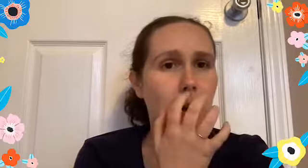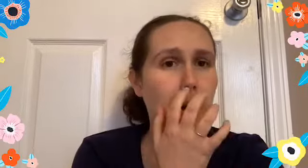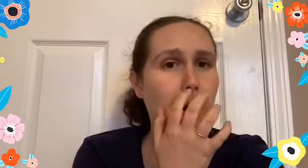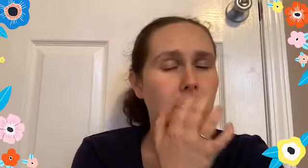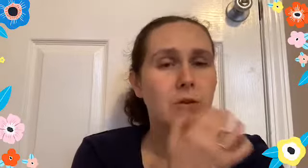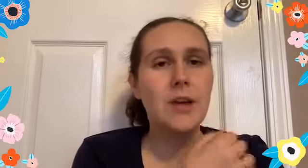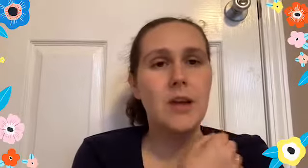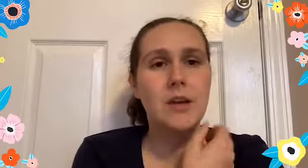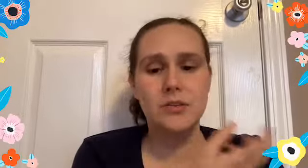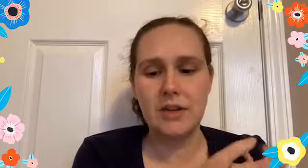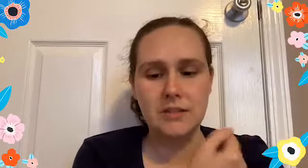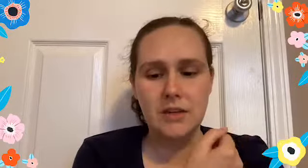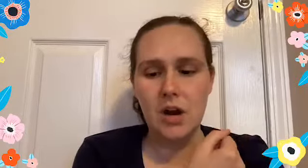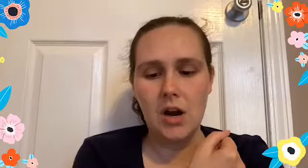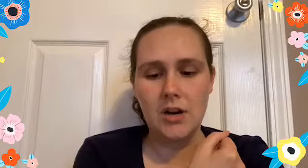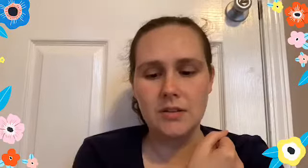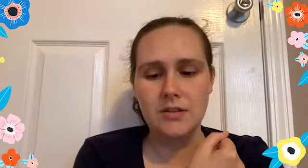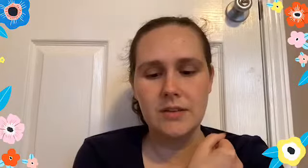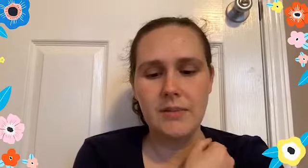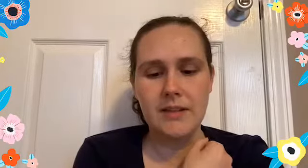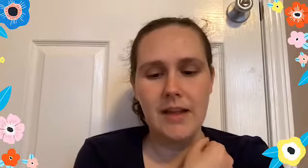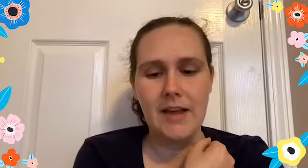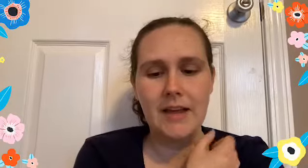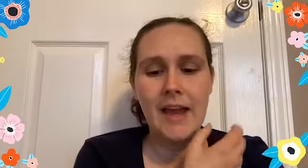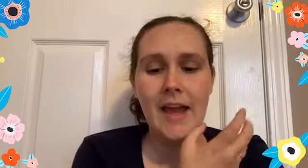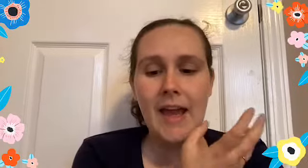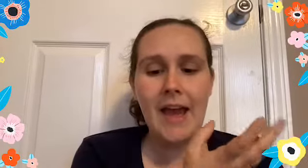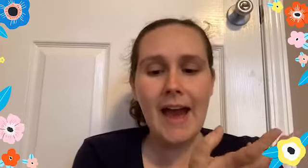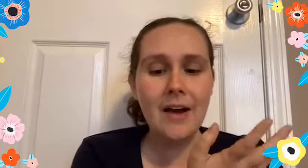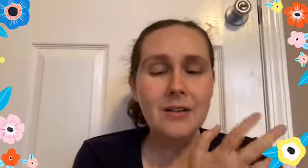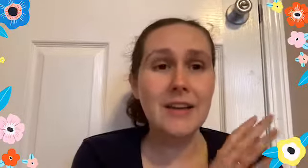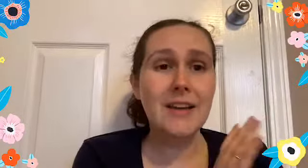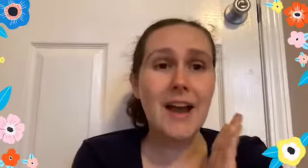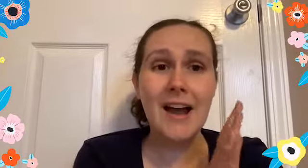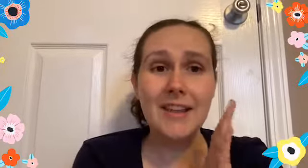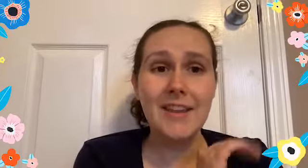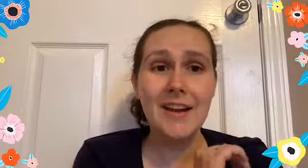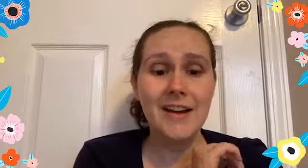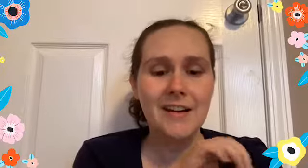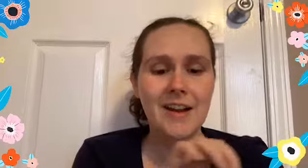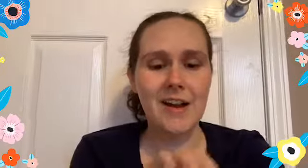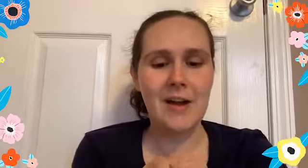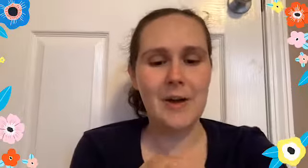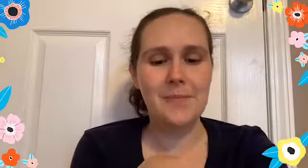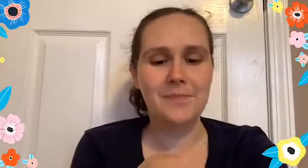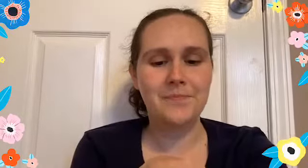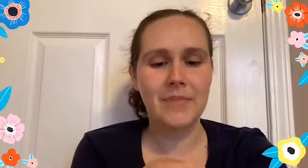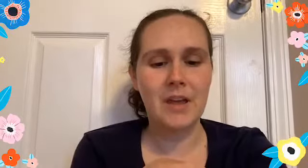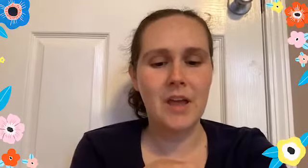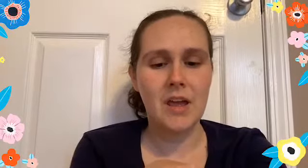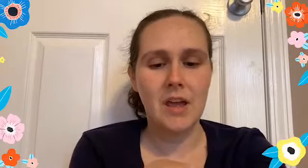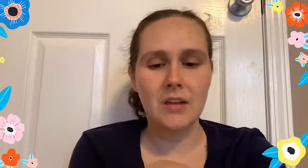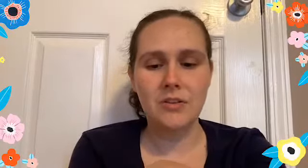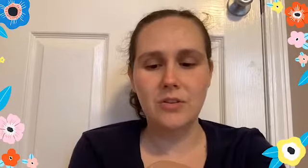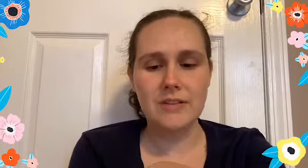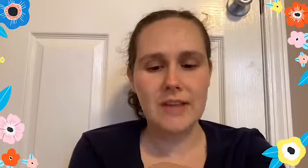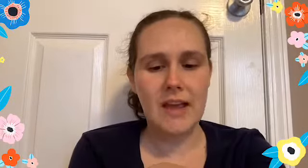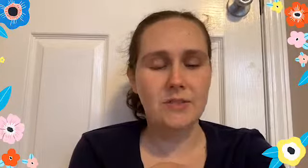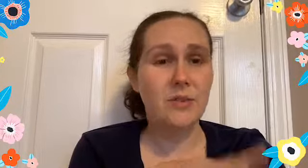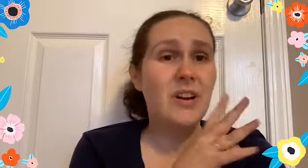you can address the card to something like, howdy, hi there. Um, you could say to a